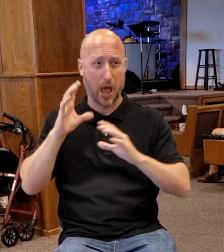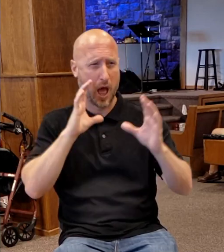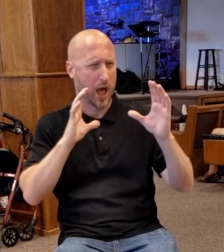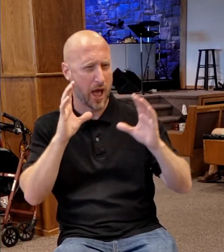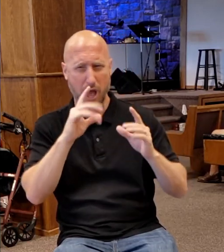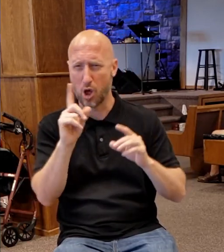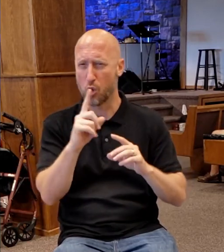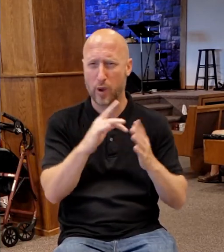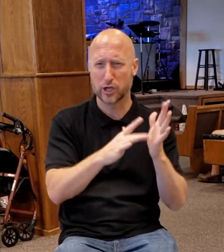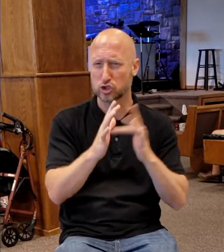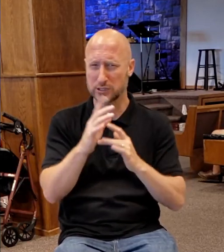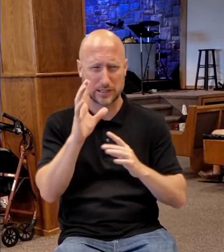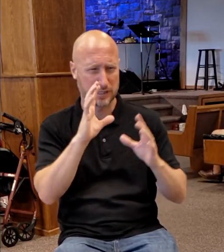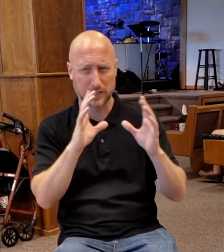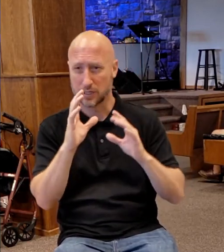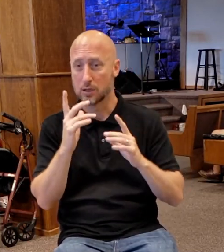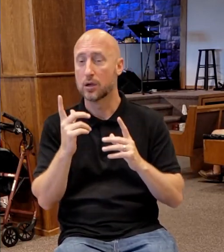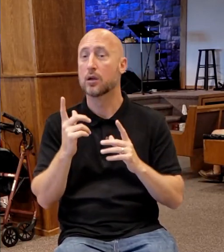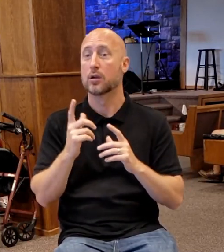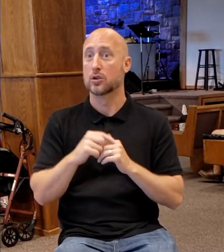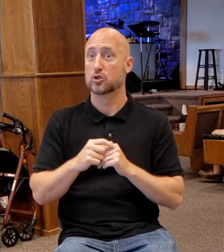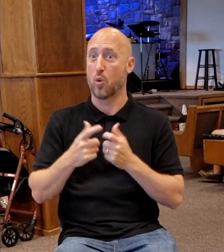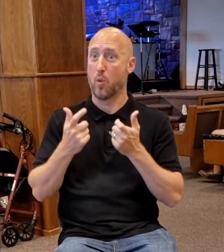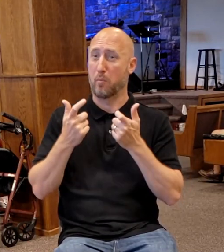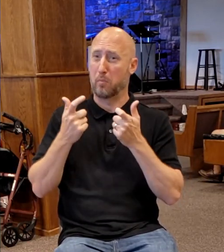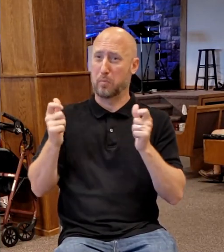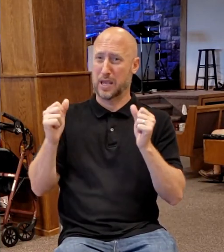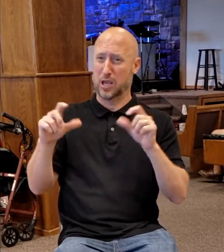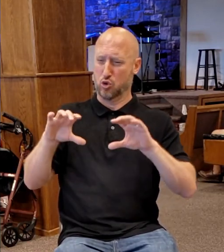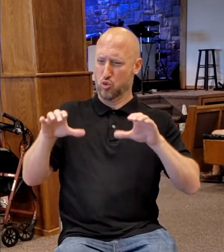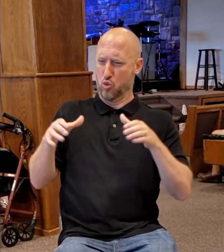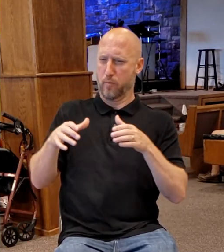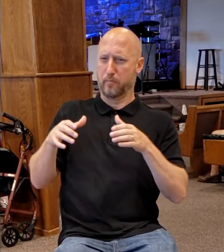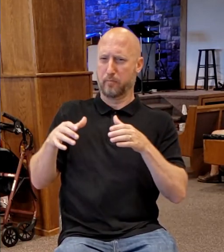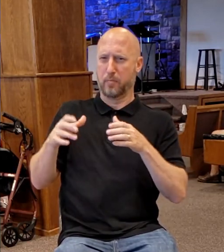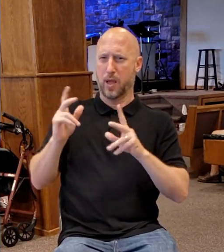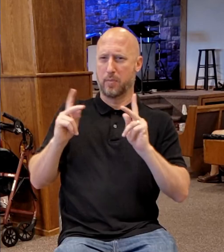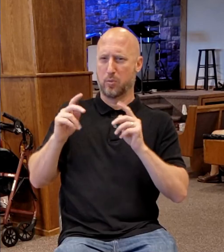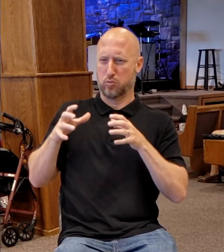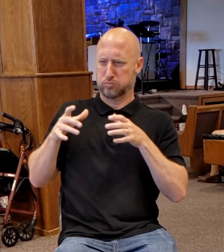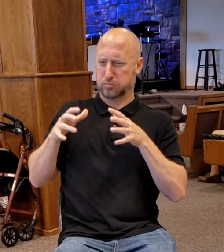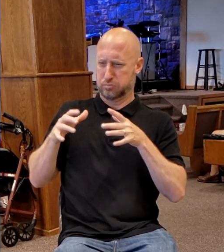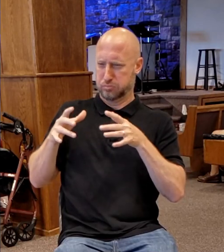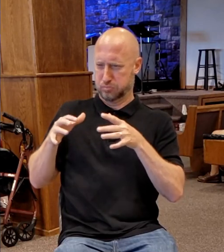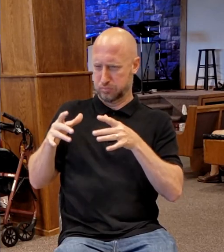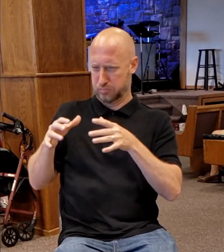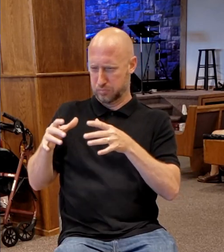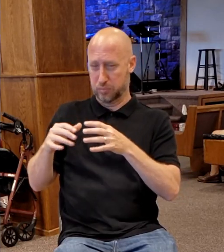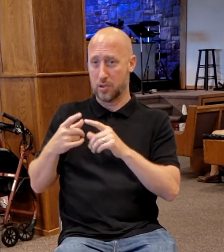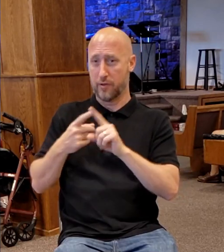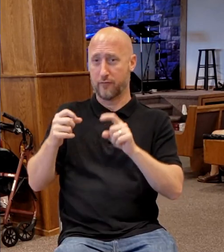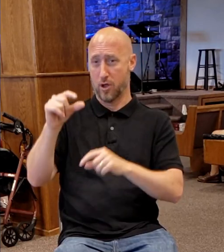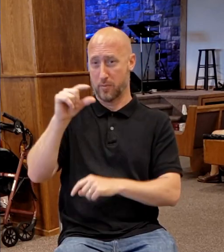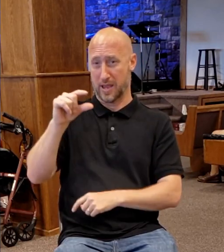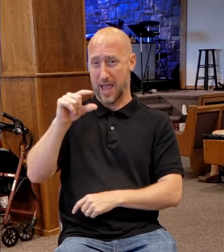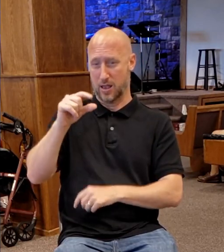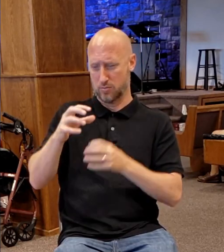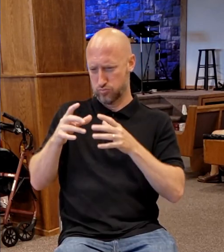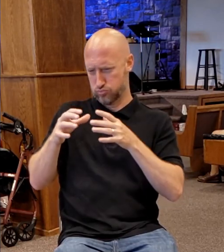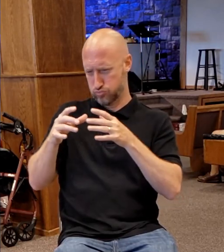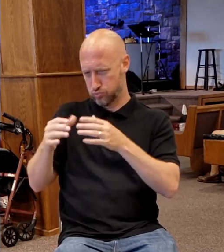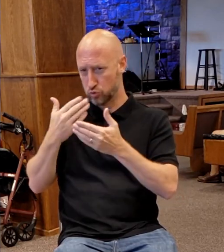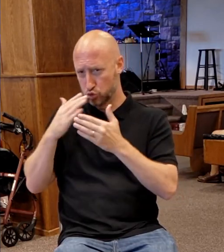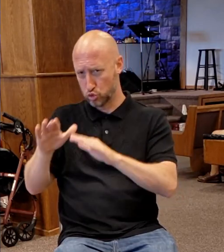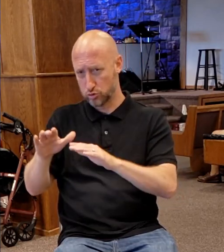So when that big, you know, caravan of pilgrims is coming from Galilee down to Jerusalem,